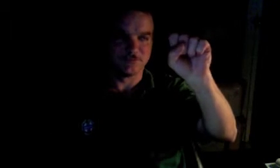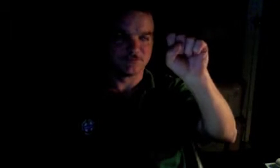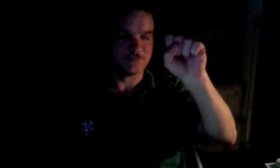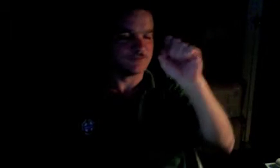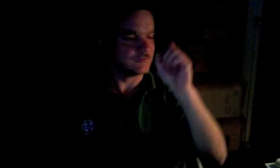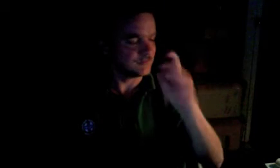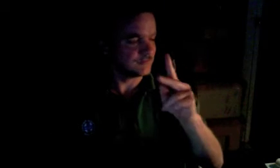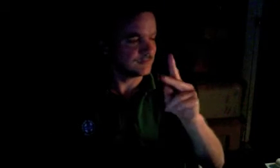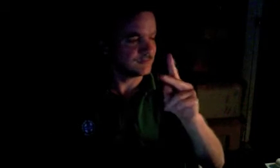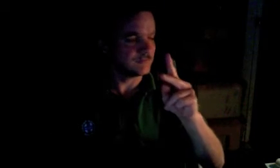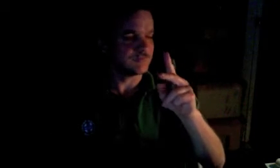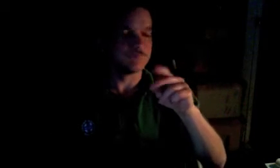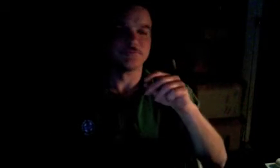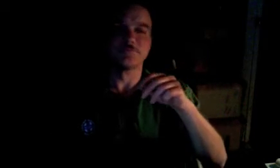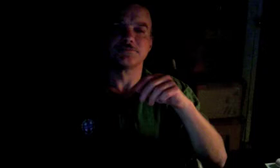Thank you. Thank you.